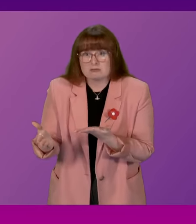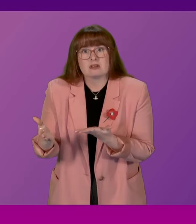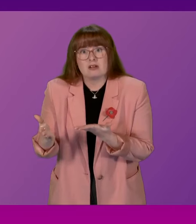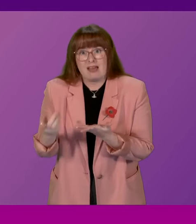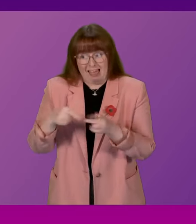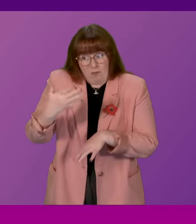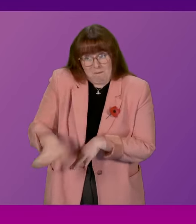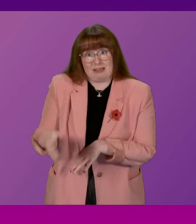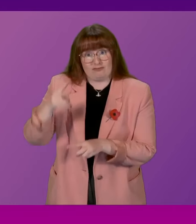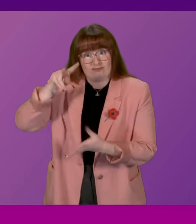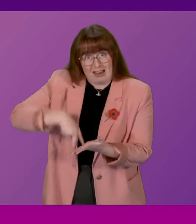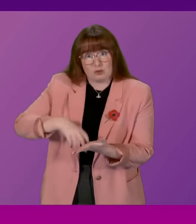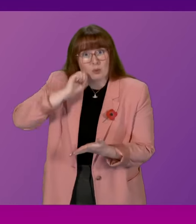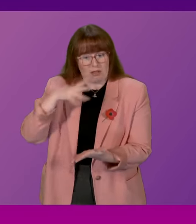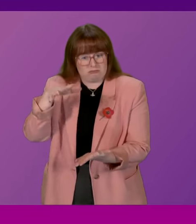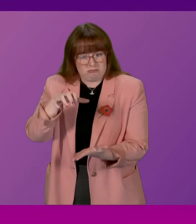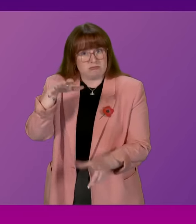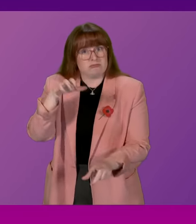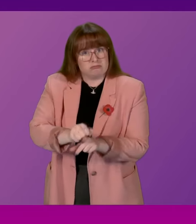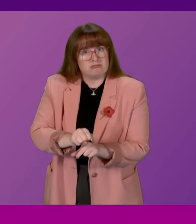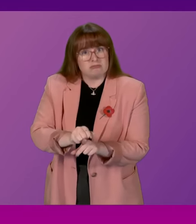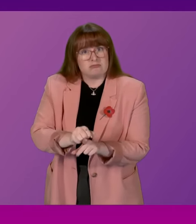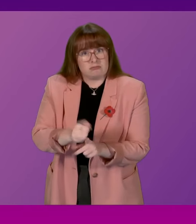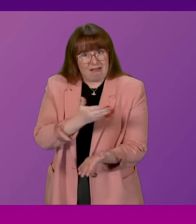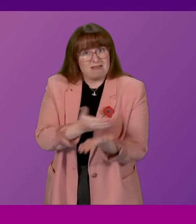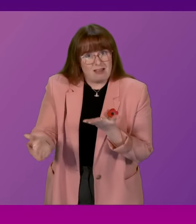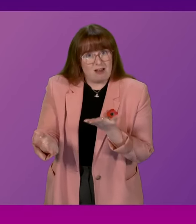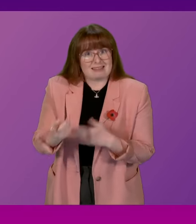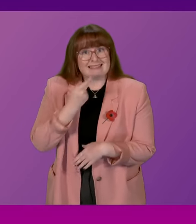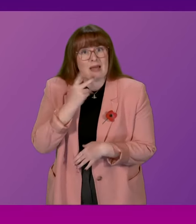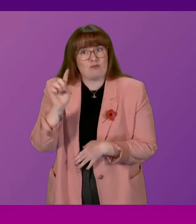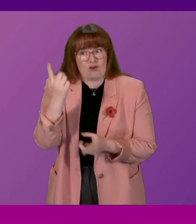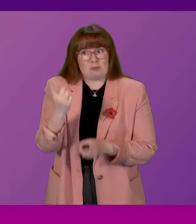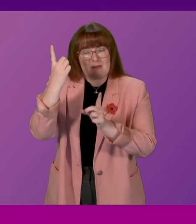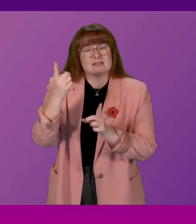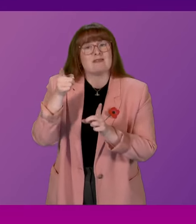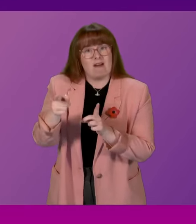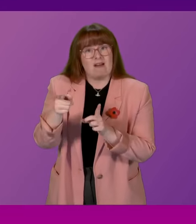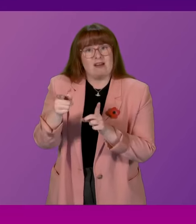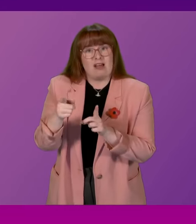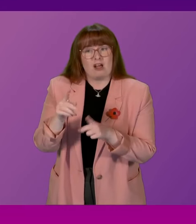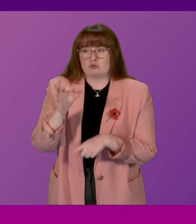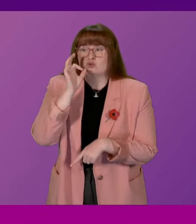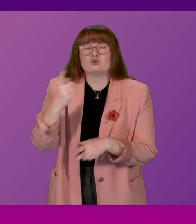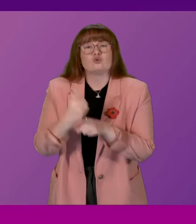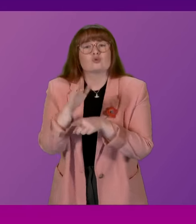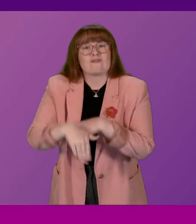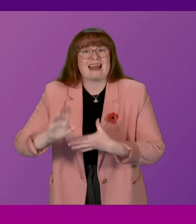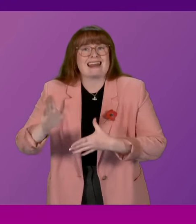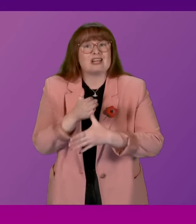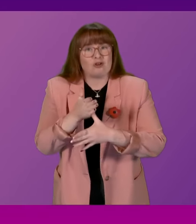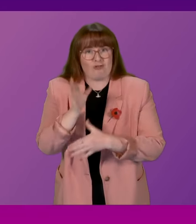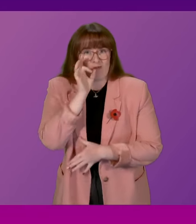if Douglas Ross has, he will see in black and white that the Deputy First Minister references initial requests. It was entirely